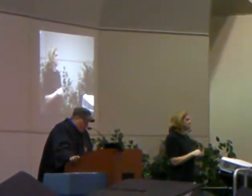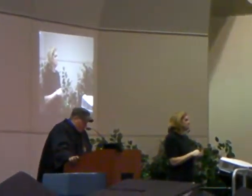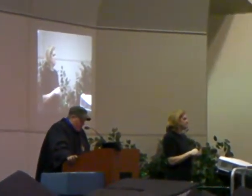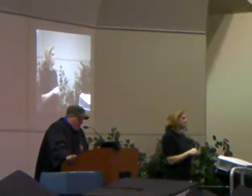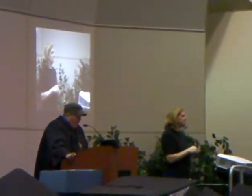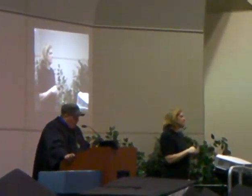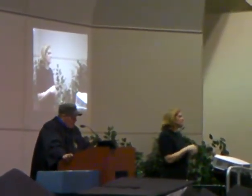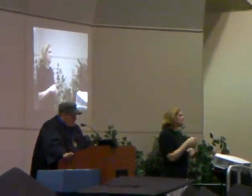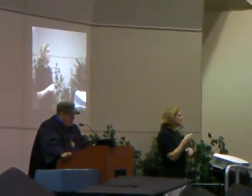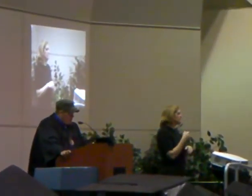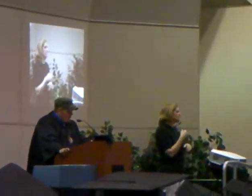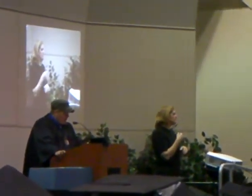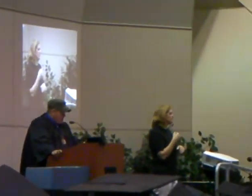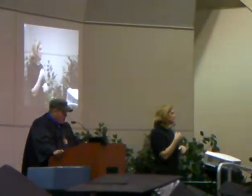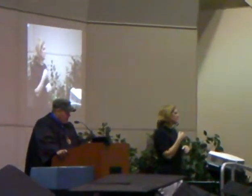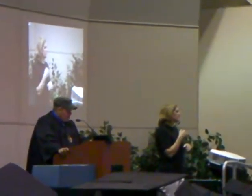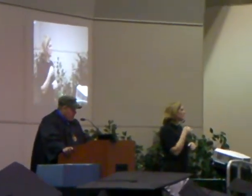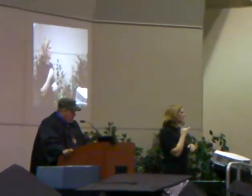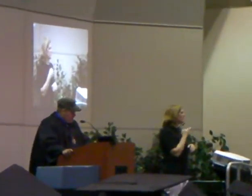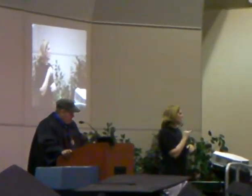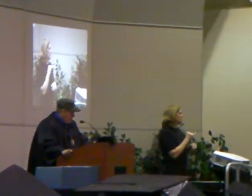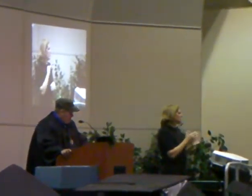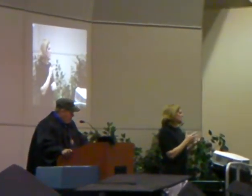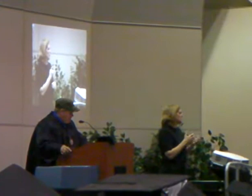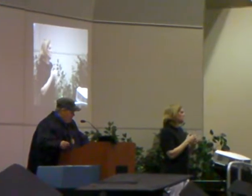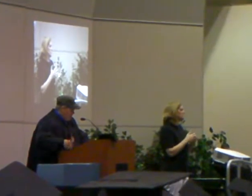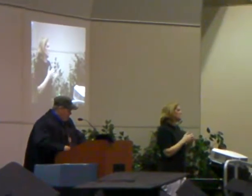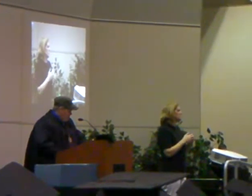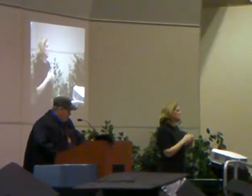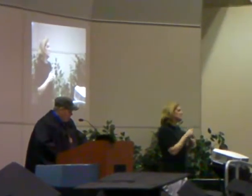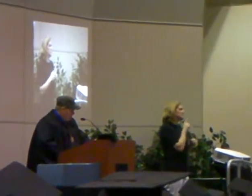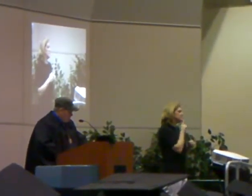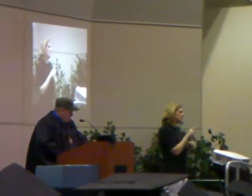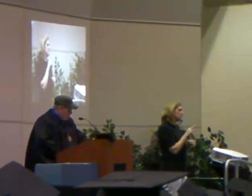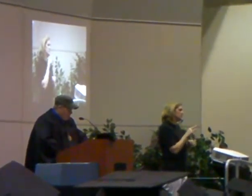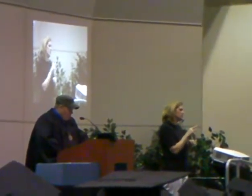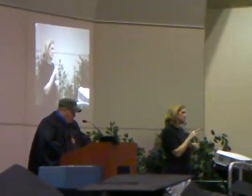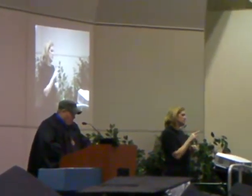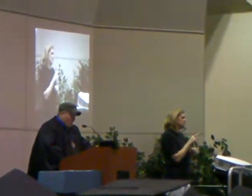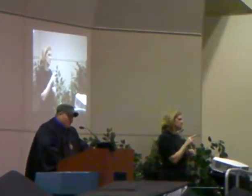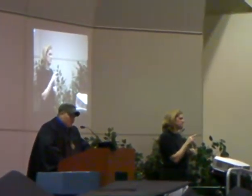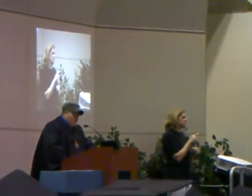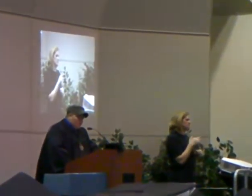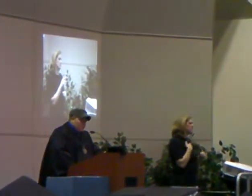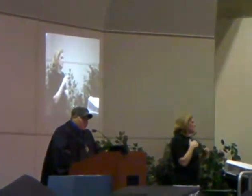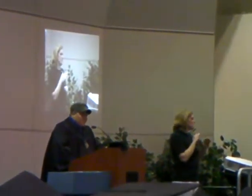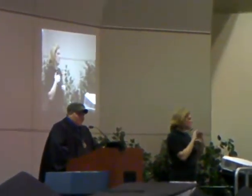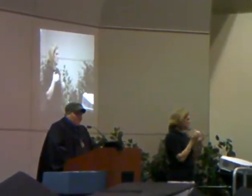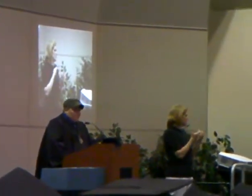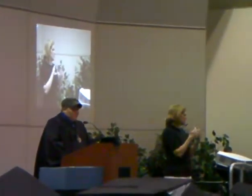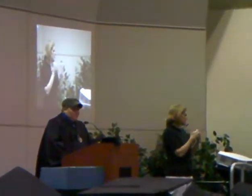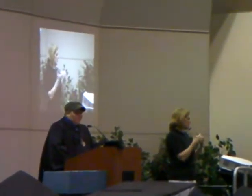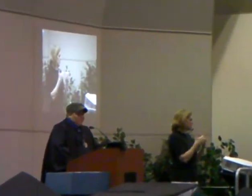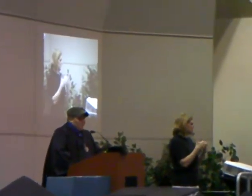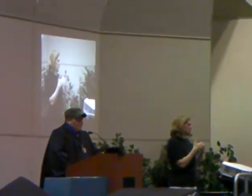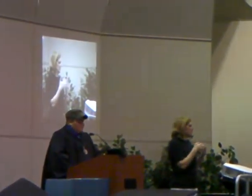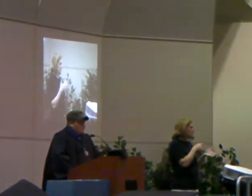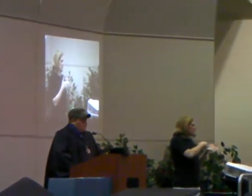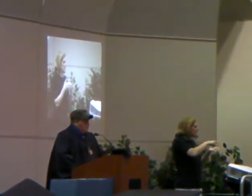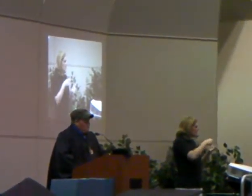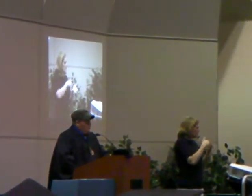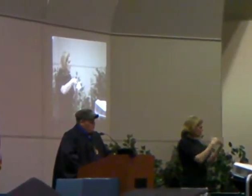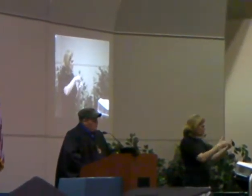I also would like to charge my peers here today to pay it forward. For every time one person takes the opportunity